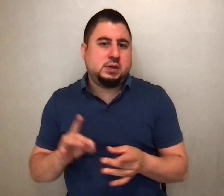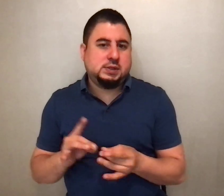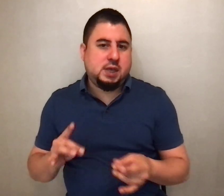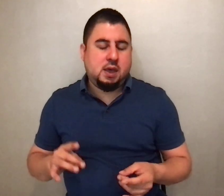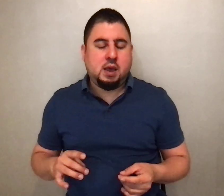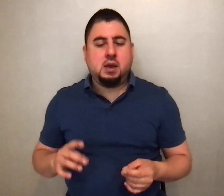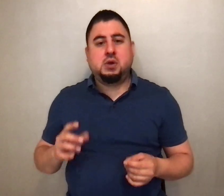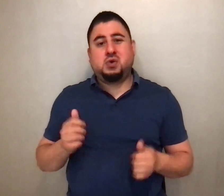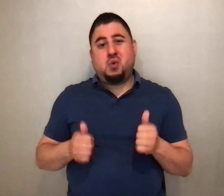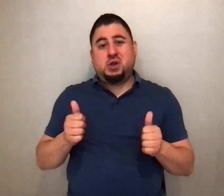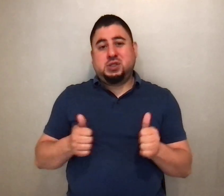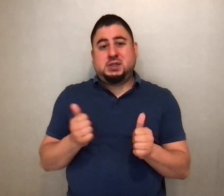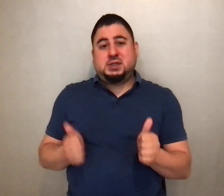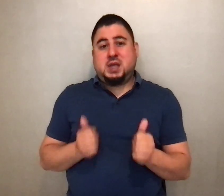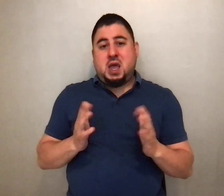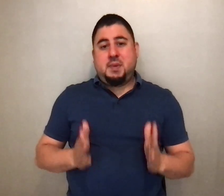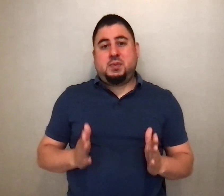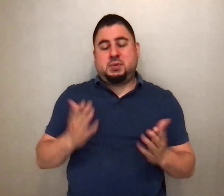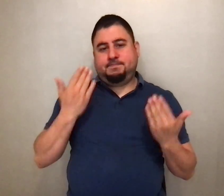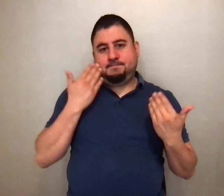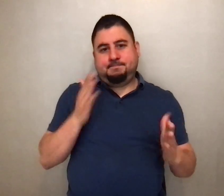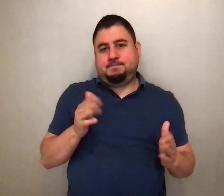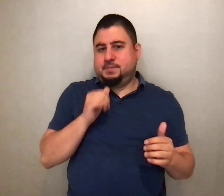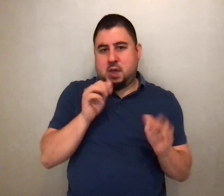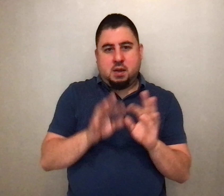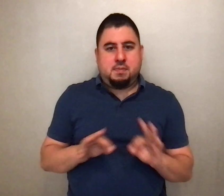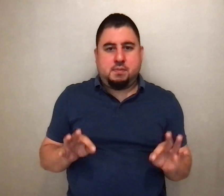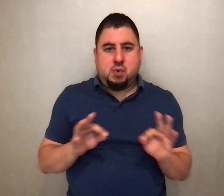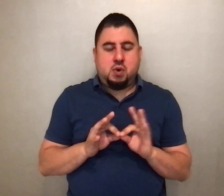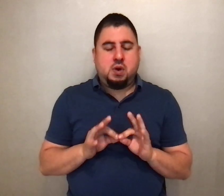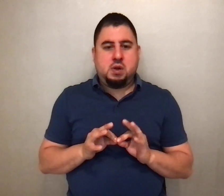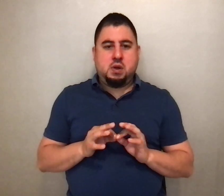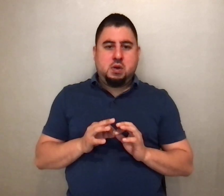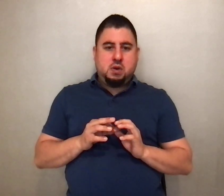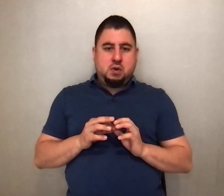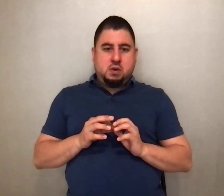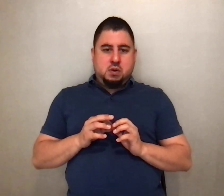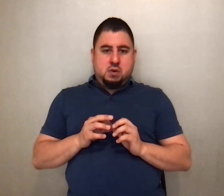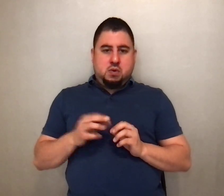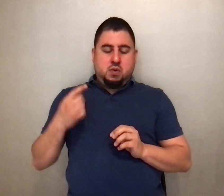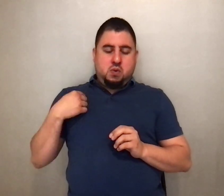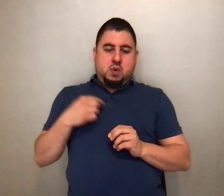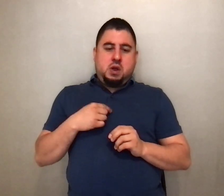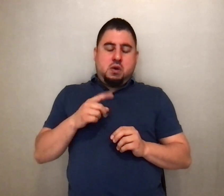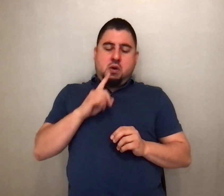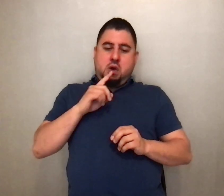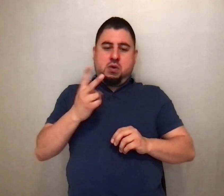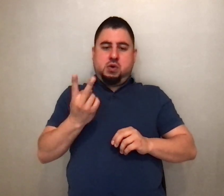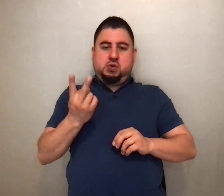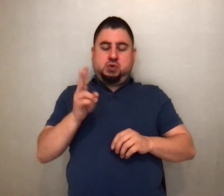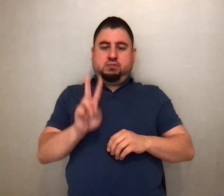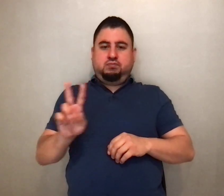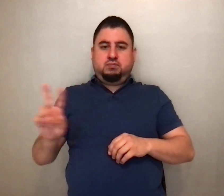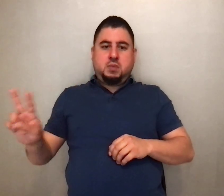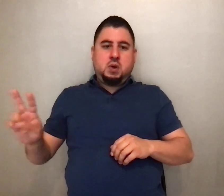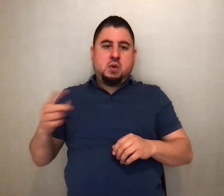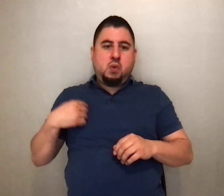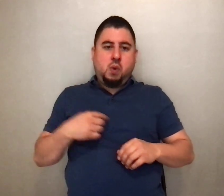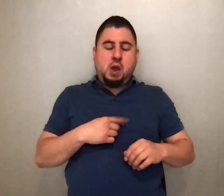disciples are they? We don't know. Not important. Because we are those two on the journey. We are the ones who are